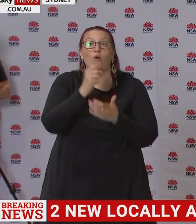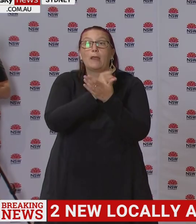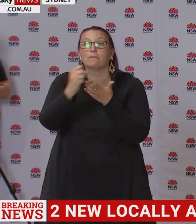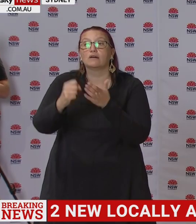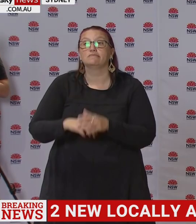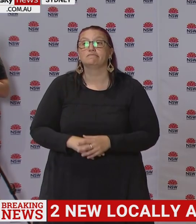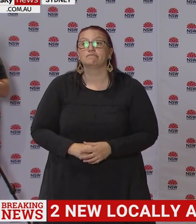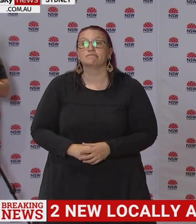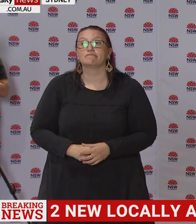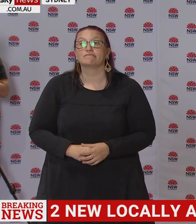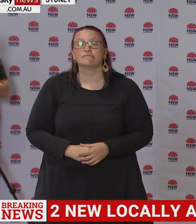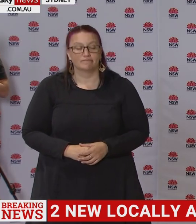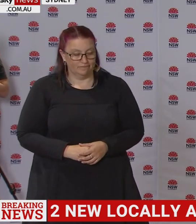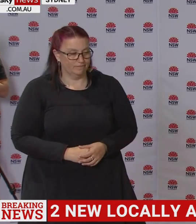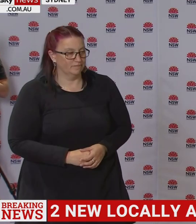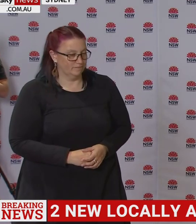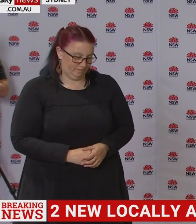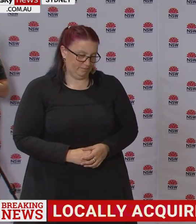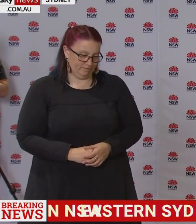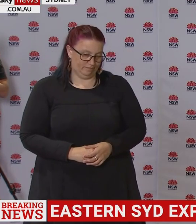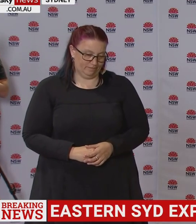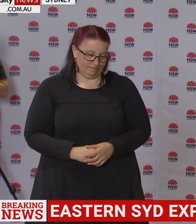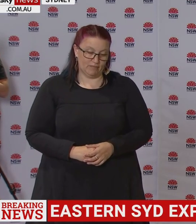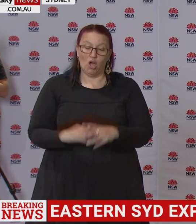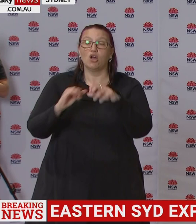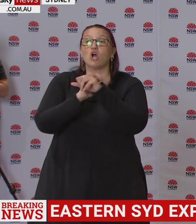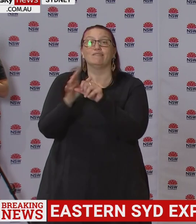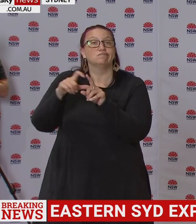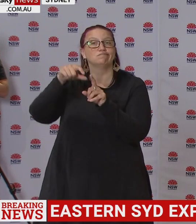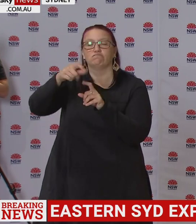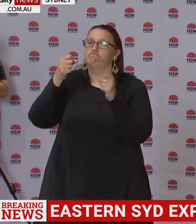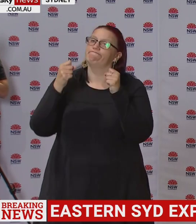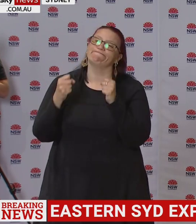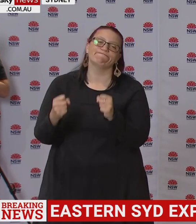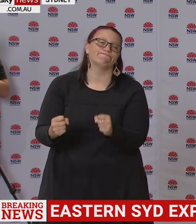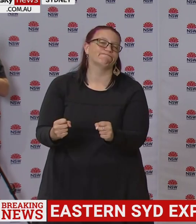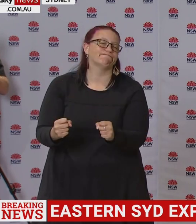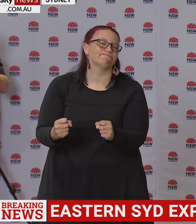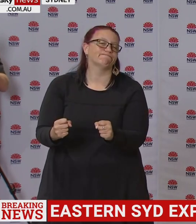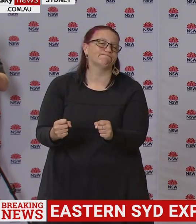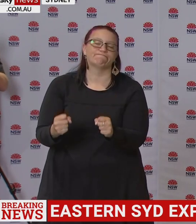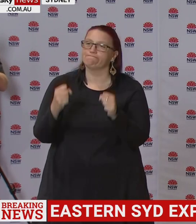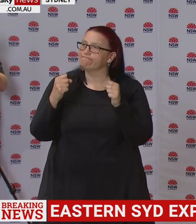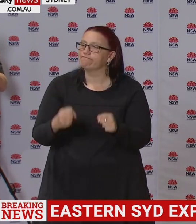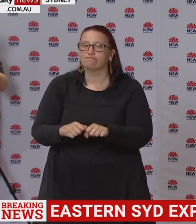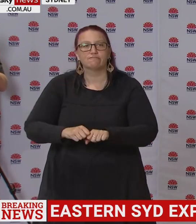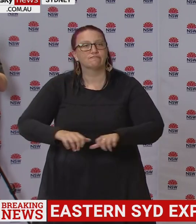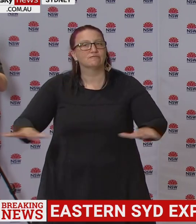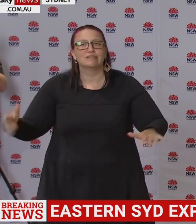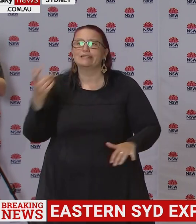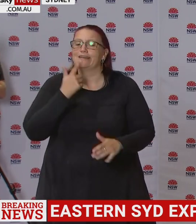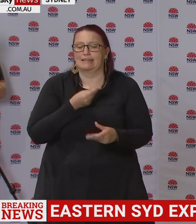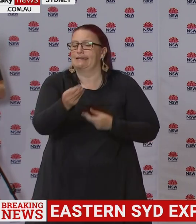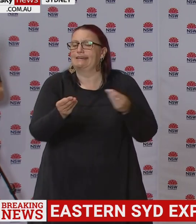26,000 tests when we have such a potent virus doing its best to spread itself